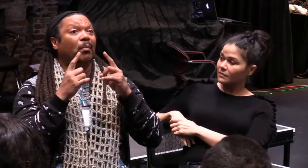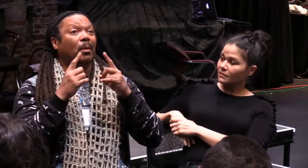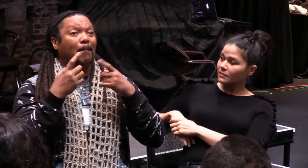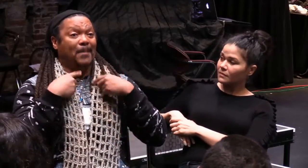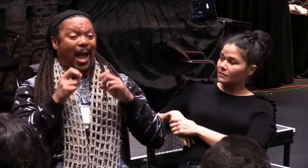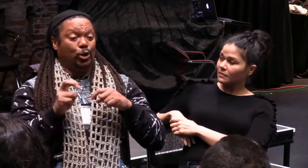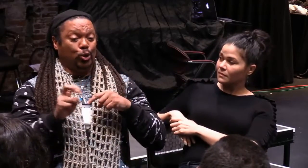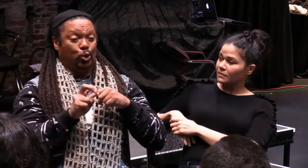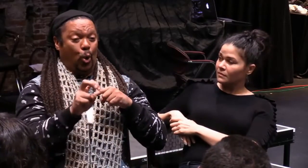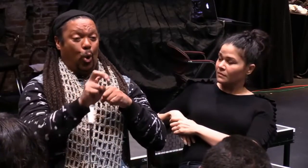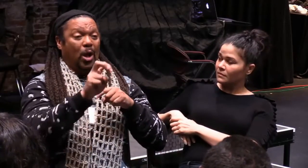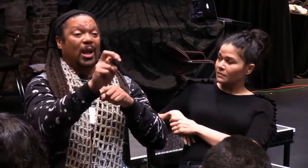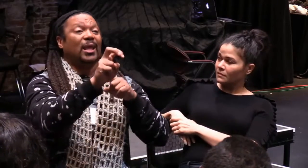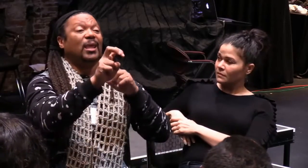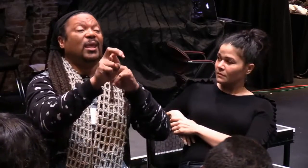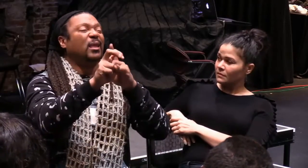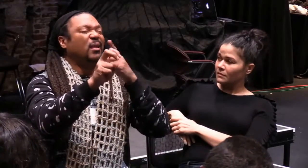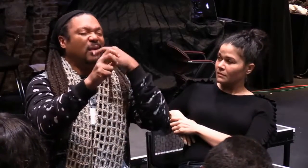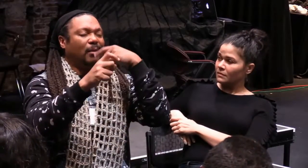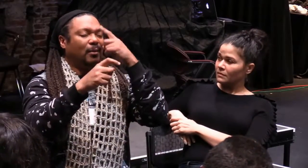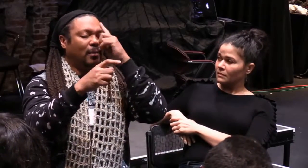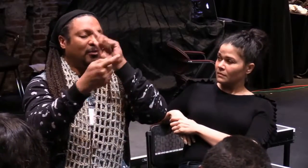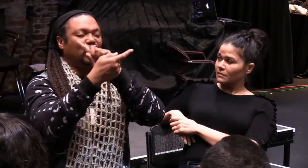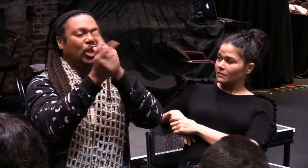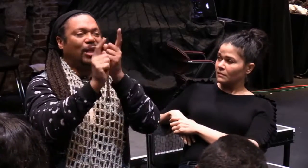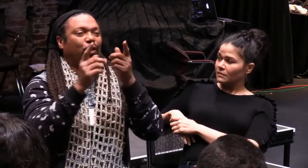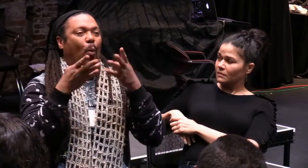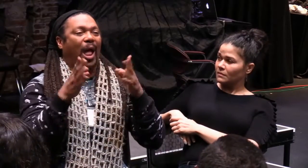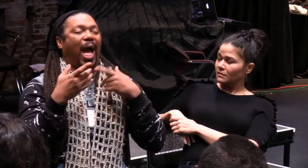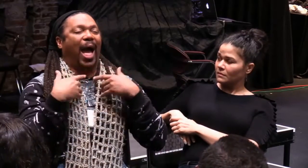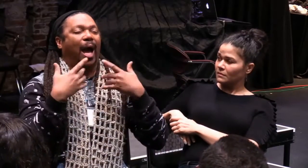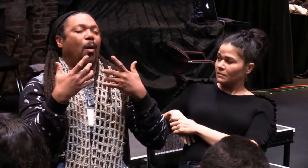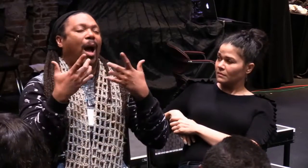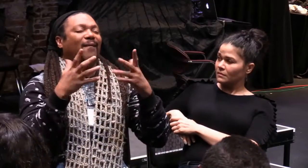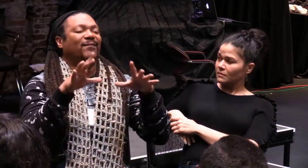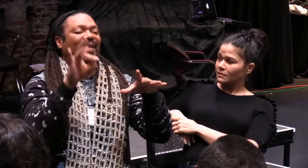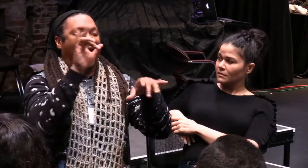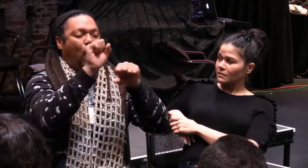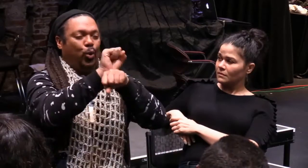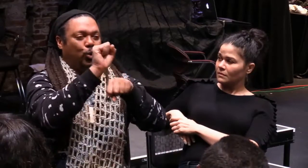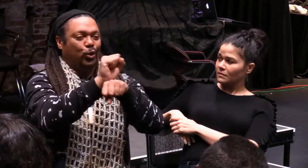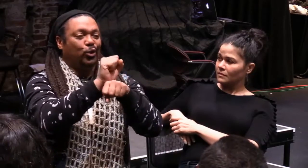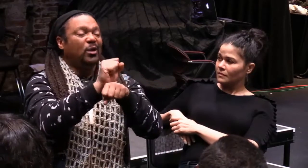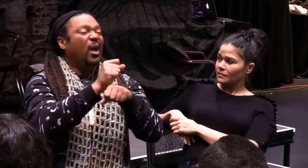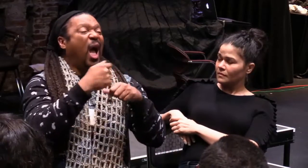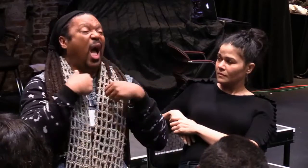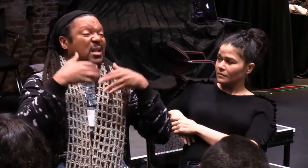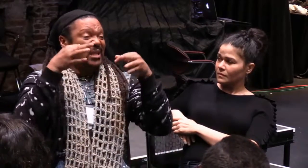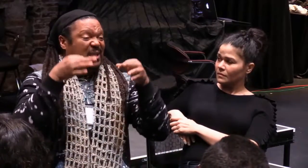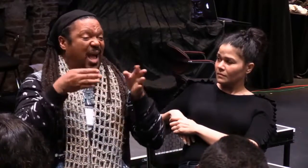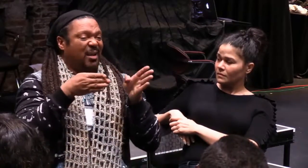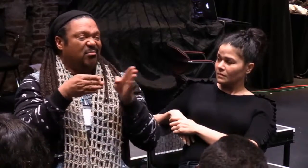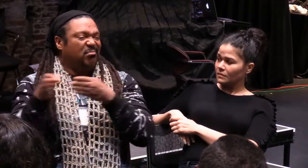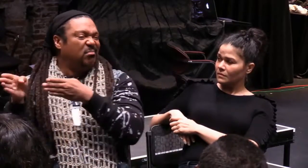Yeah, let me talk about that. My journey has changed the way I find work.